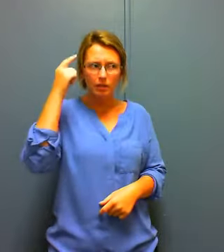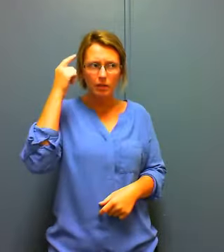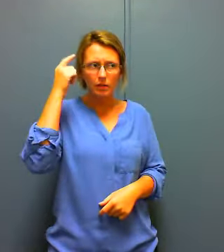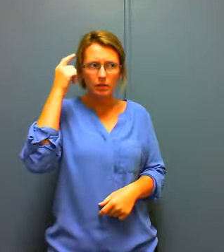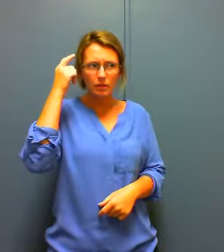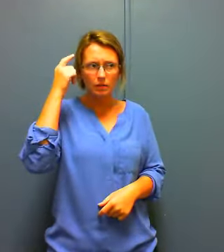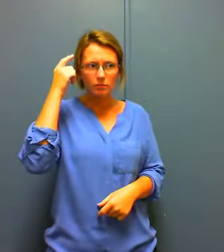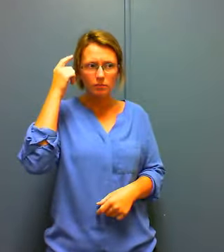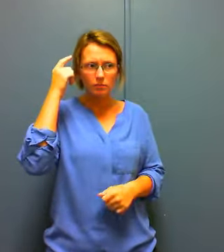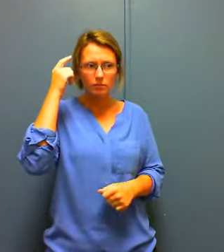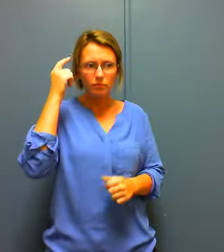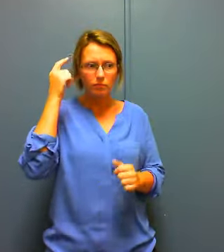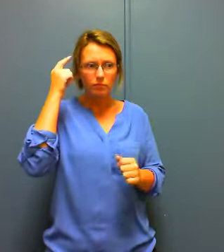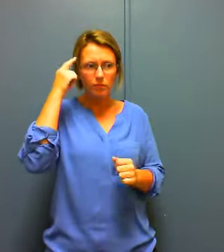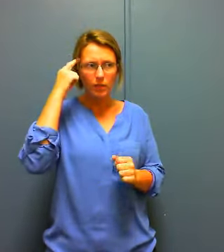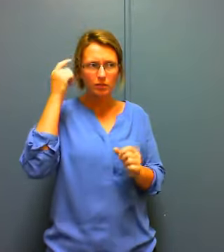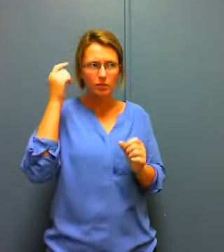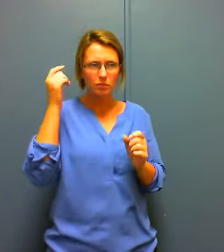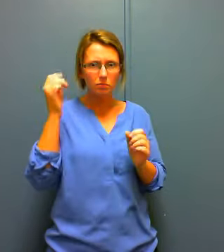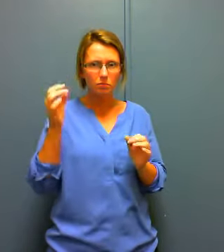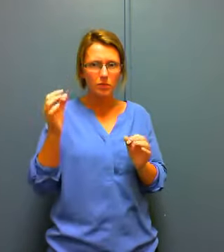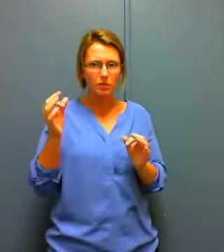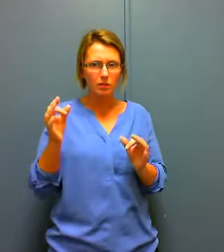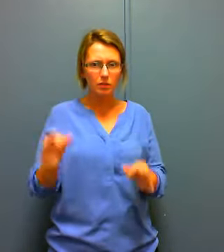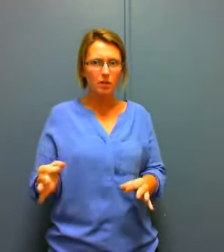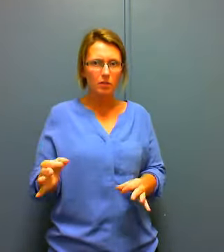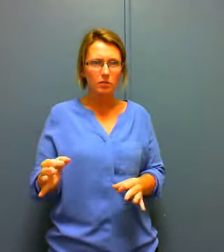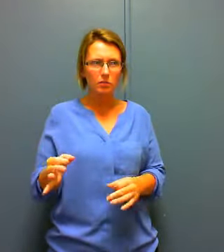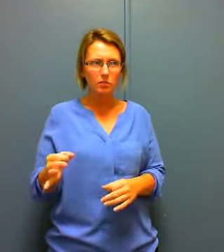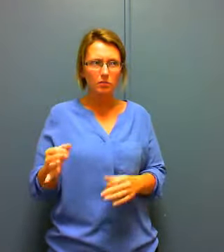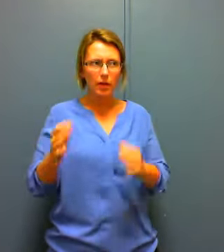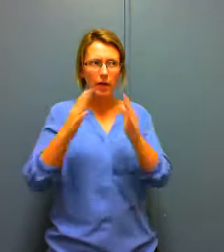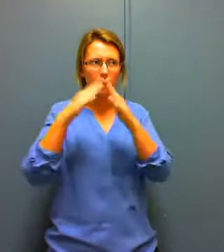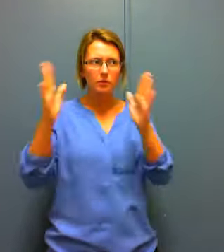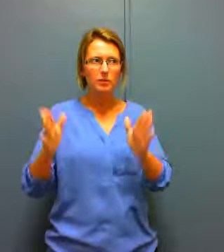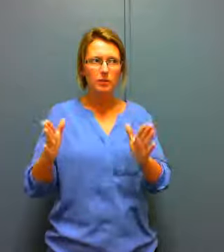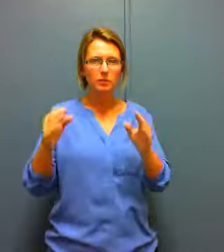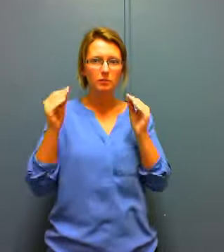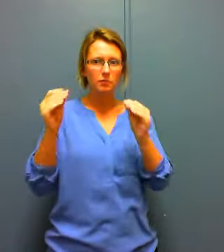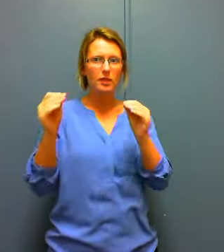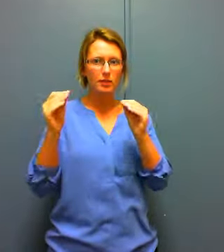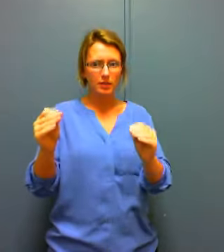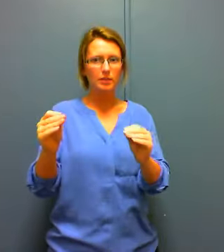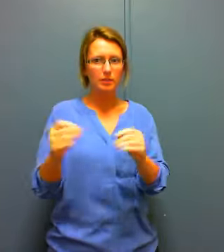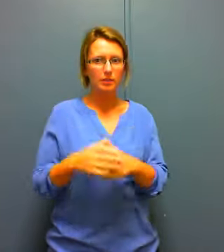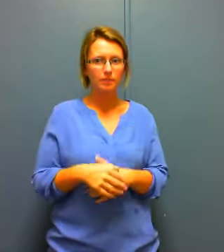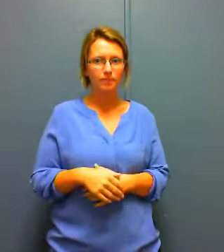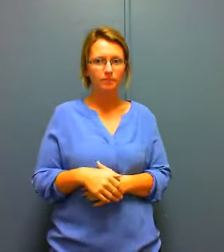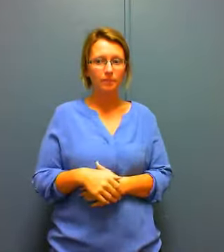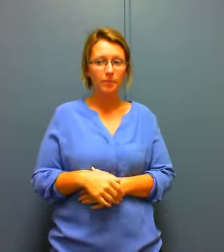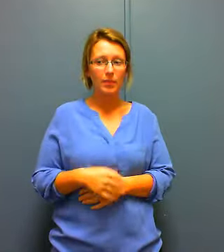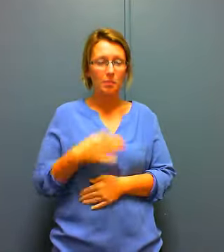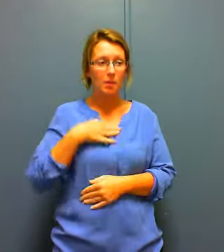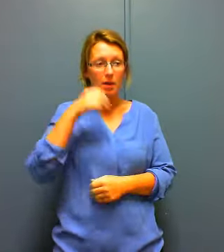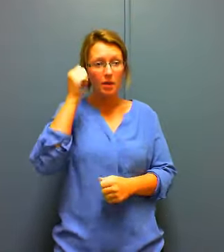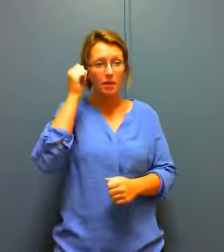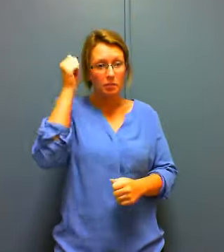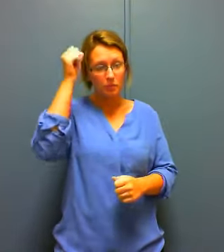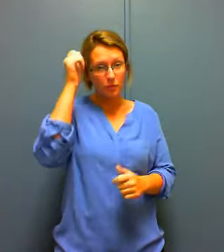like home renovations and stuff yeah so my brother just bought a house and he's making plans for renovations he's planning on doing